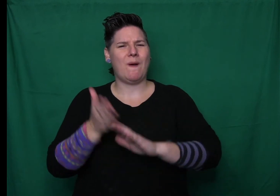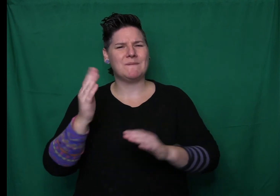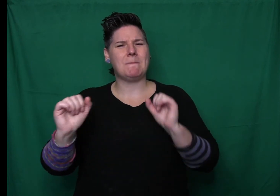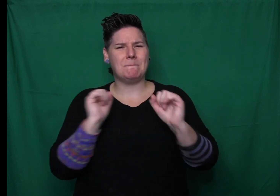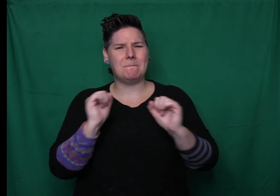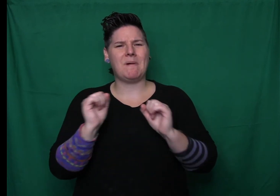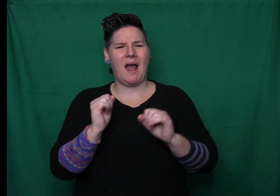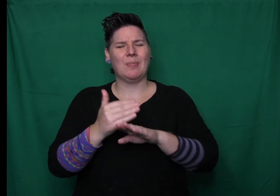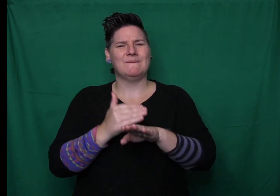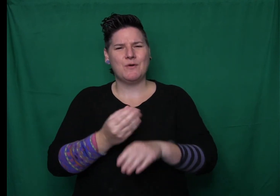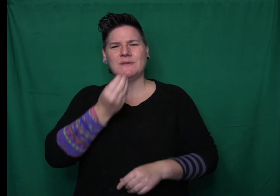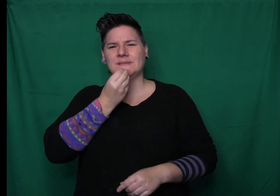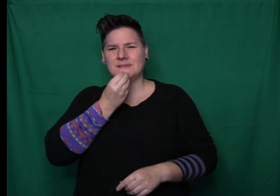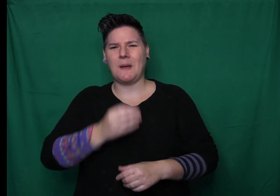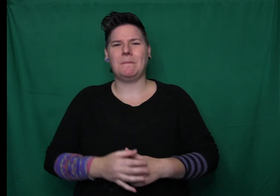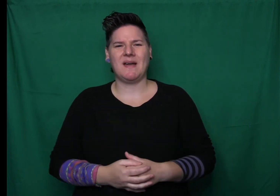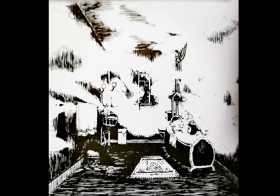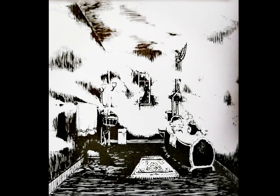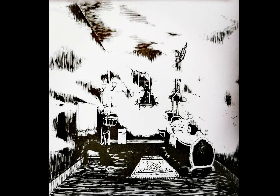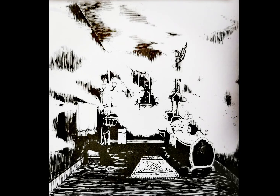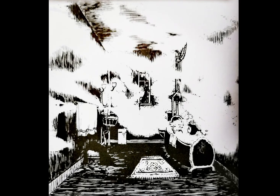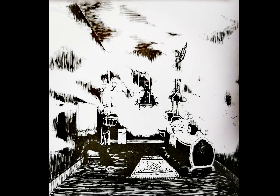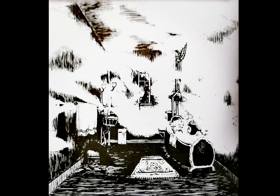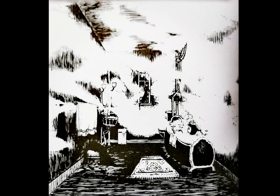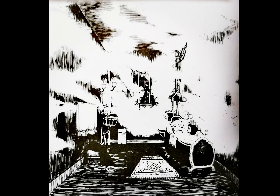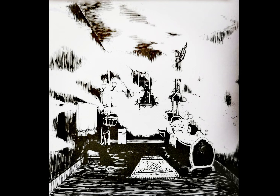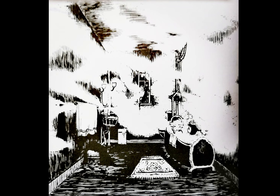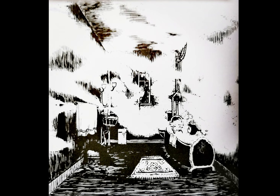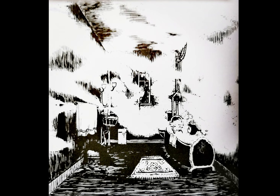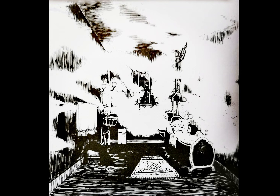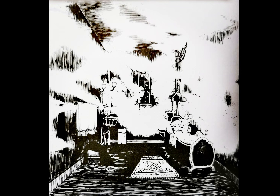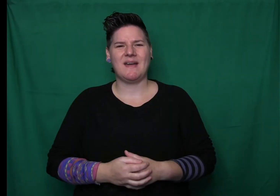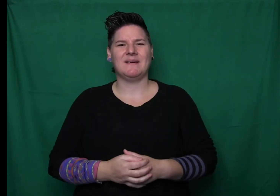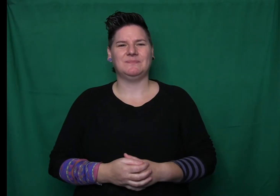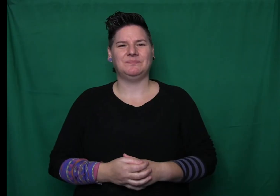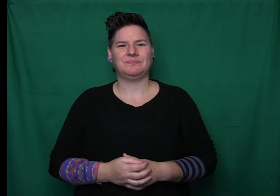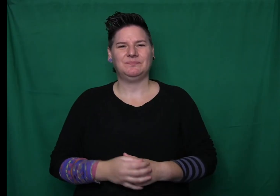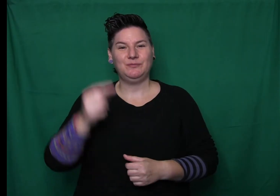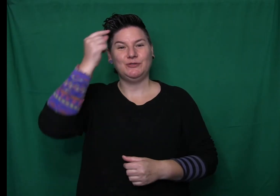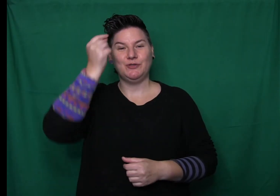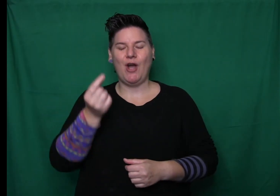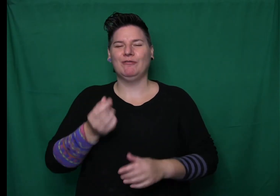It was the big witch. Cook dropped the kettle. Oh my, said Dory in a small voice.